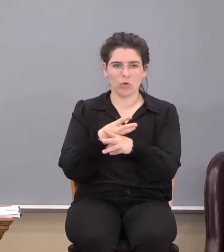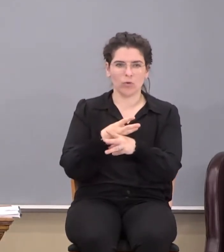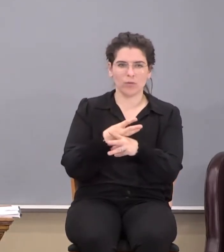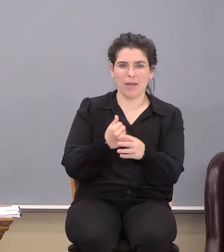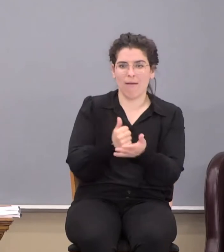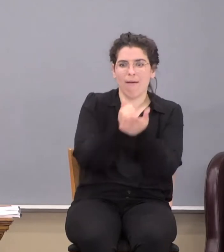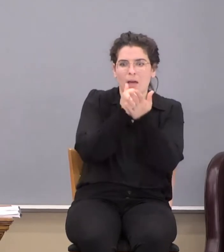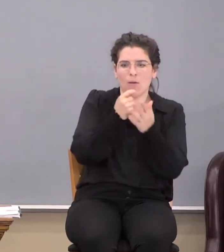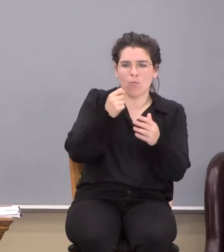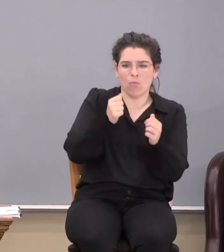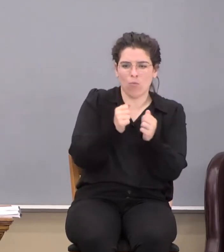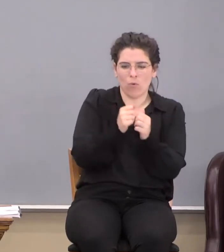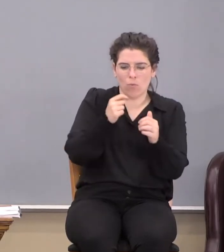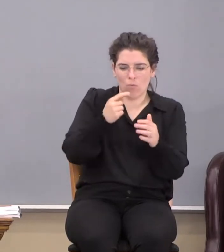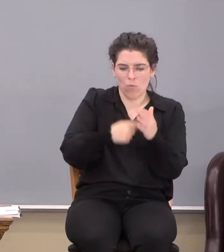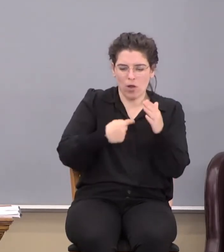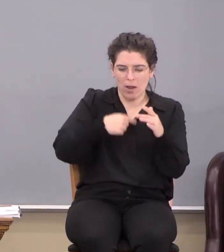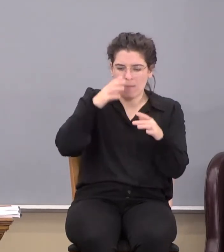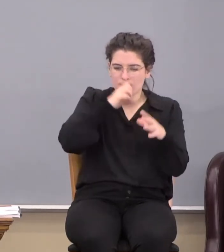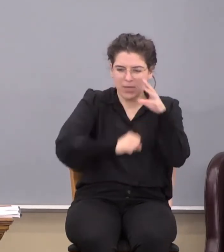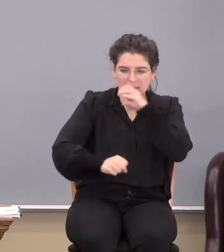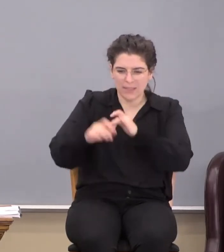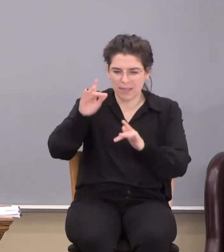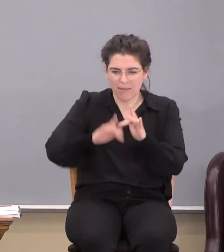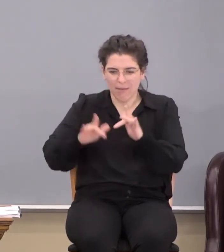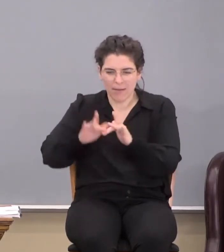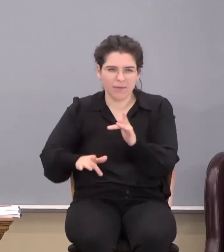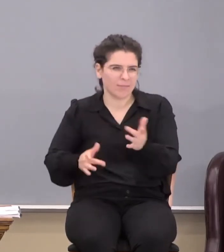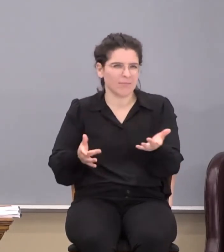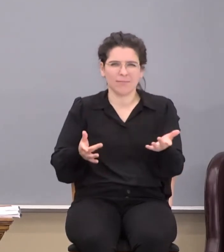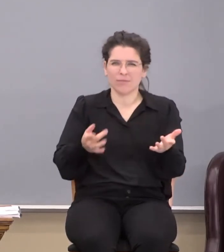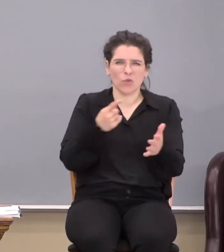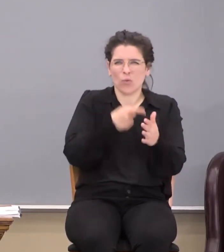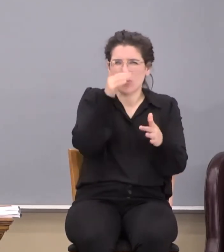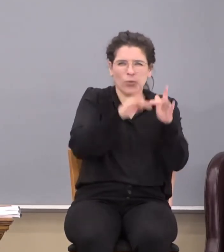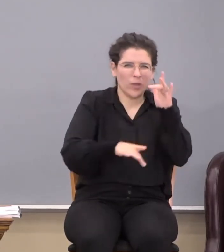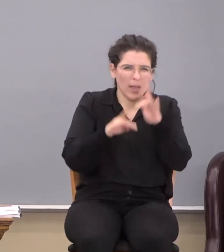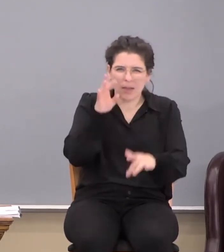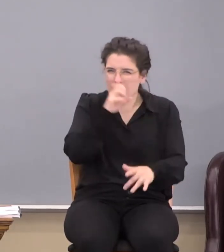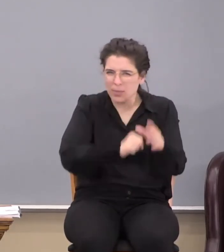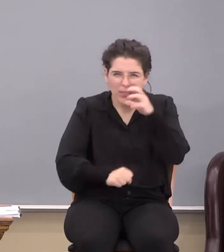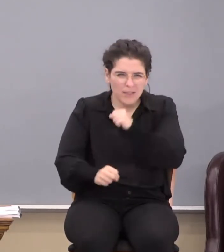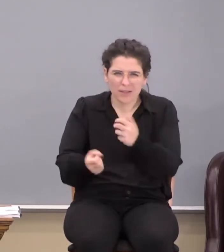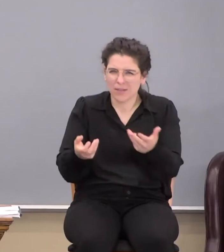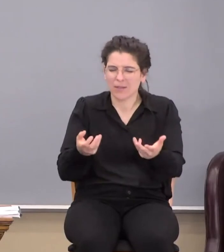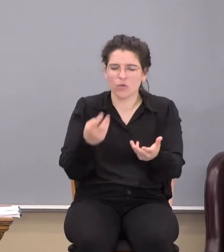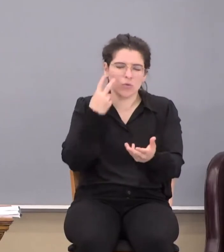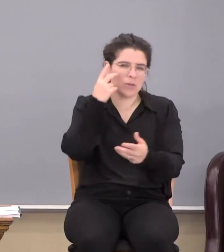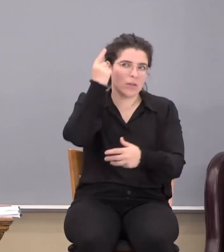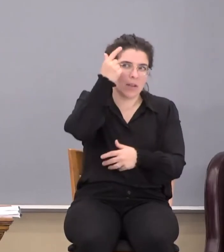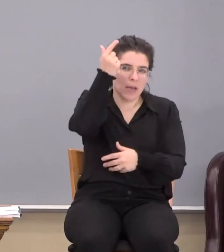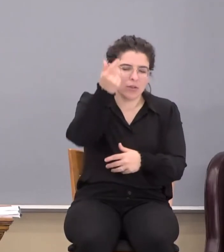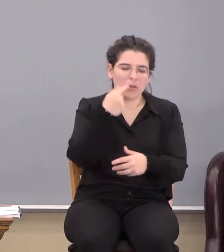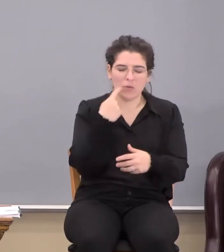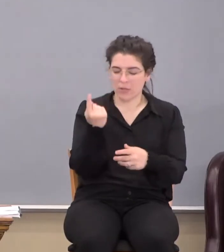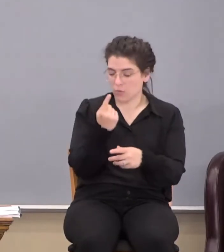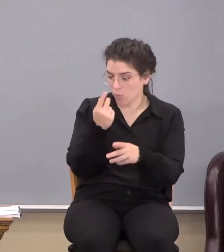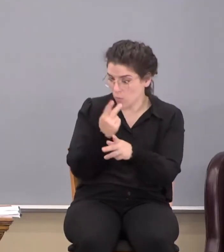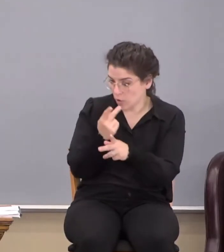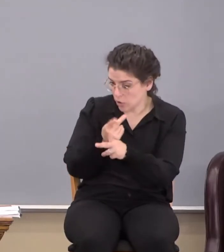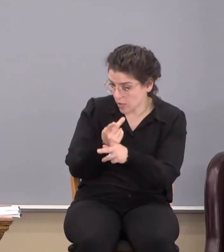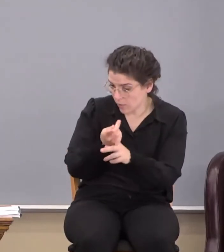What are you lacking? You see his logic here. He not only tells us, watch out for this,